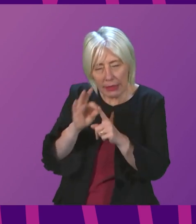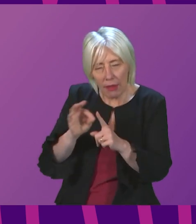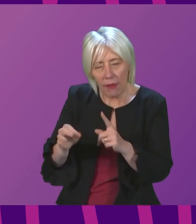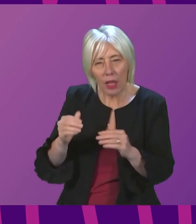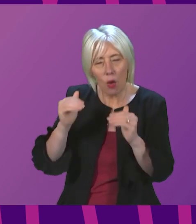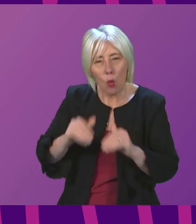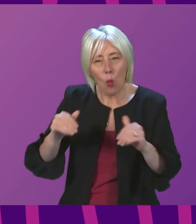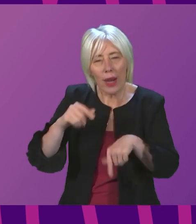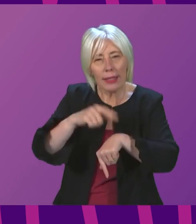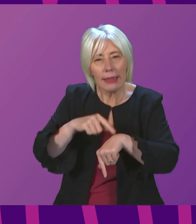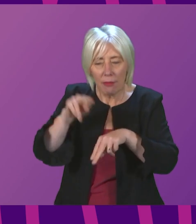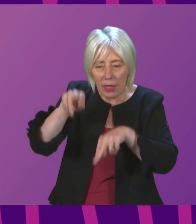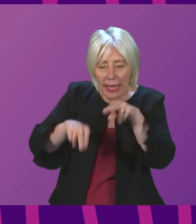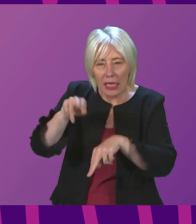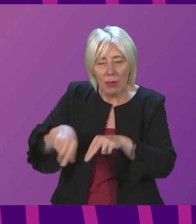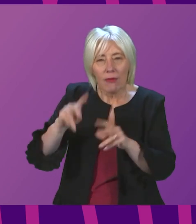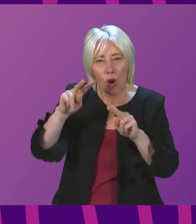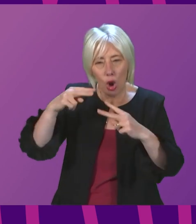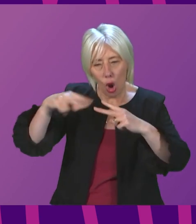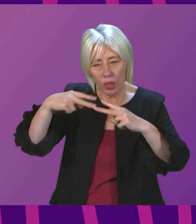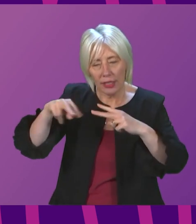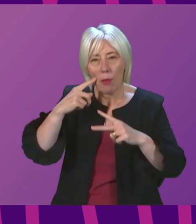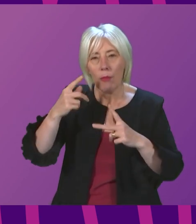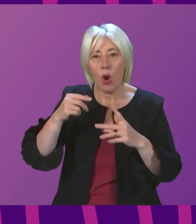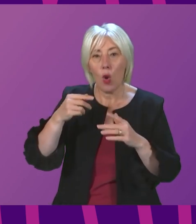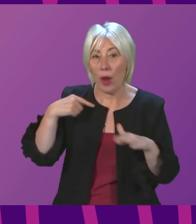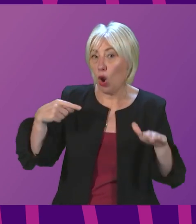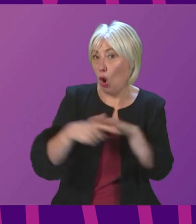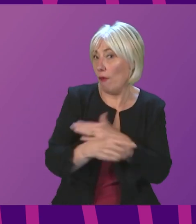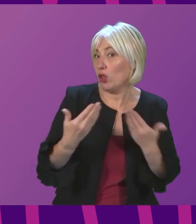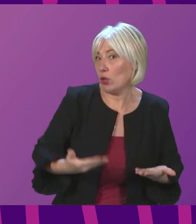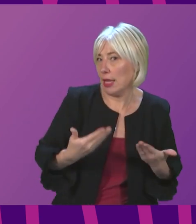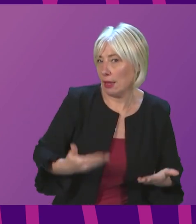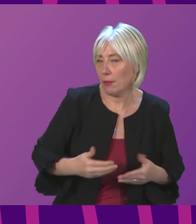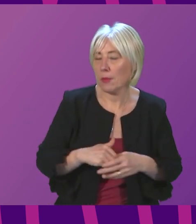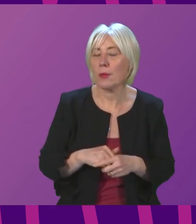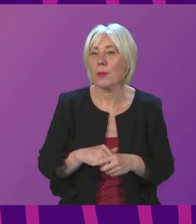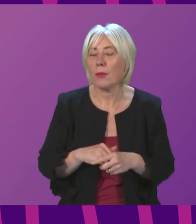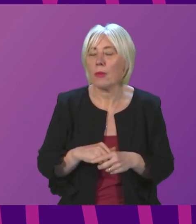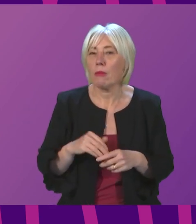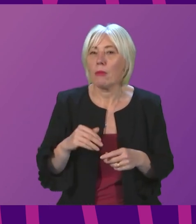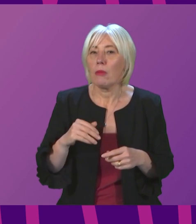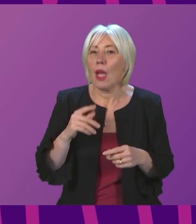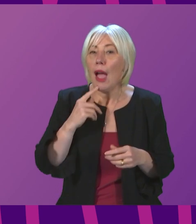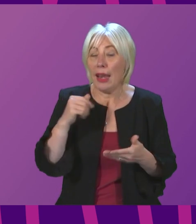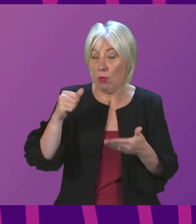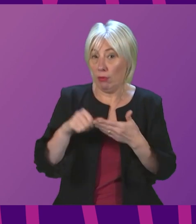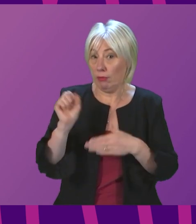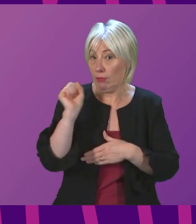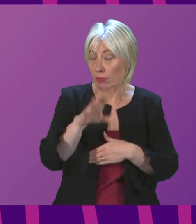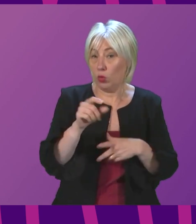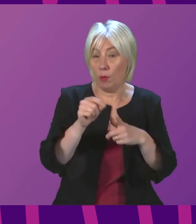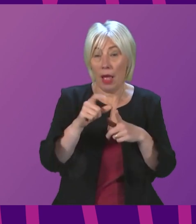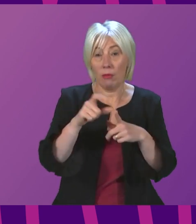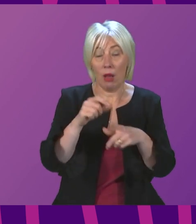times for autism after I leave the chamber today and I will take the opportunity to write to Pam Duncan-Clancy with